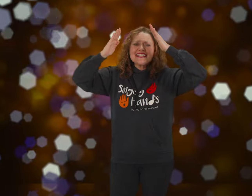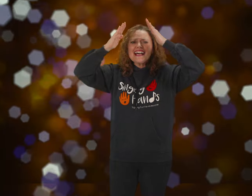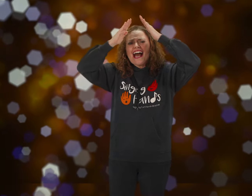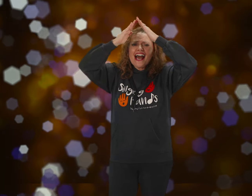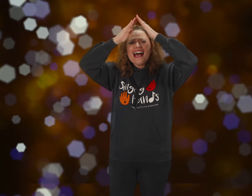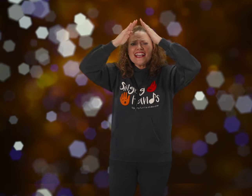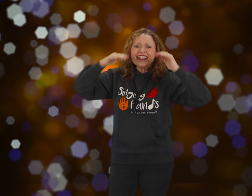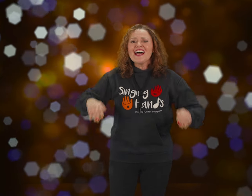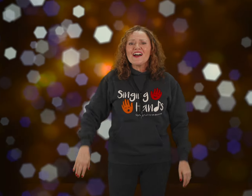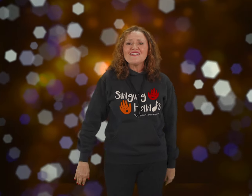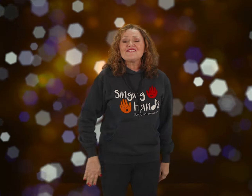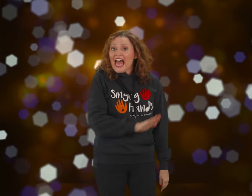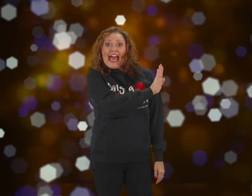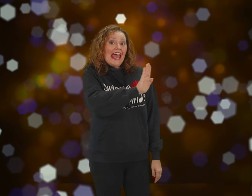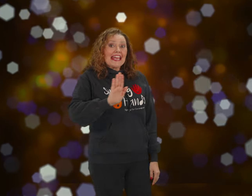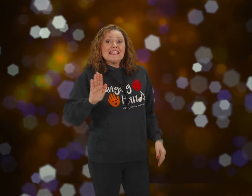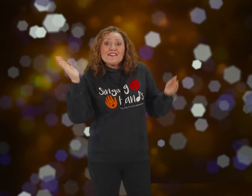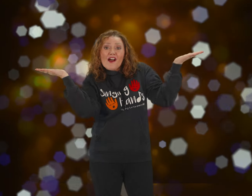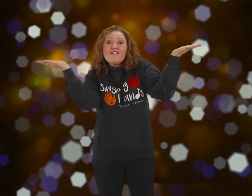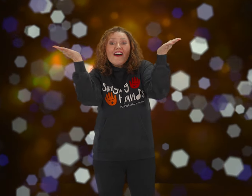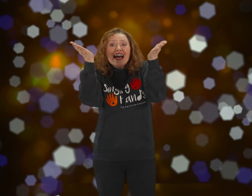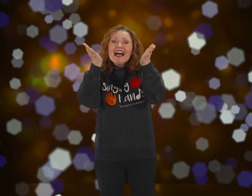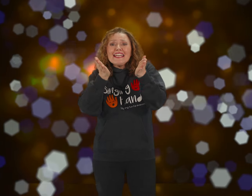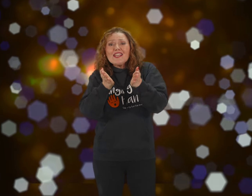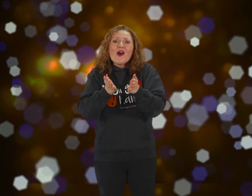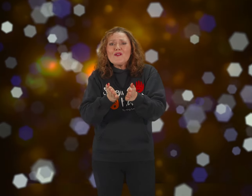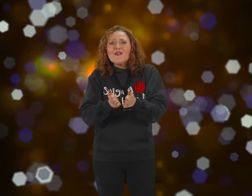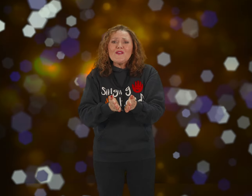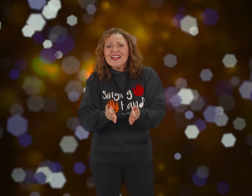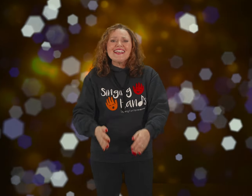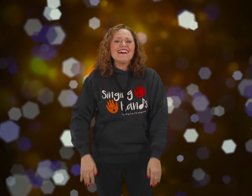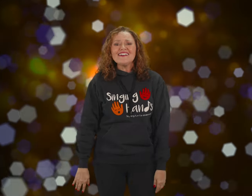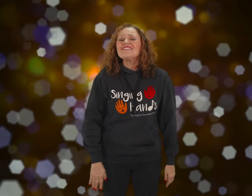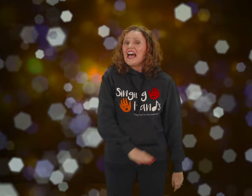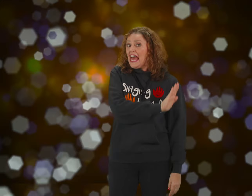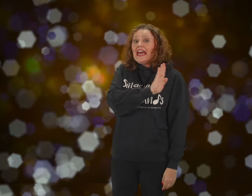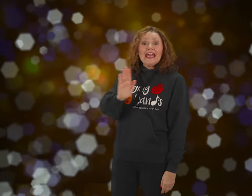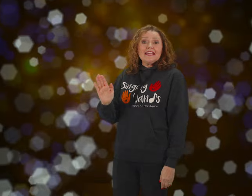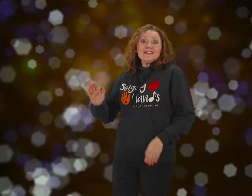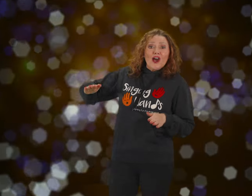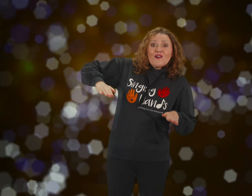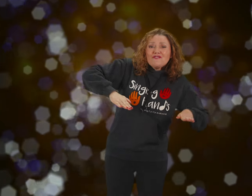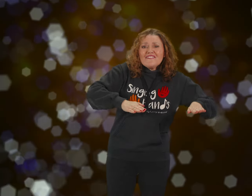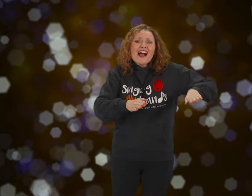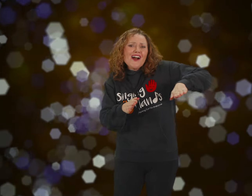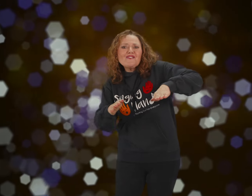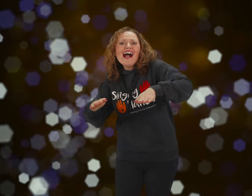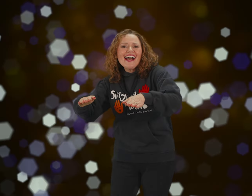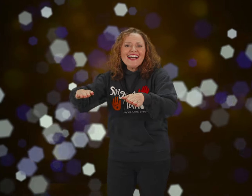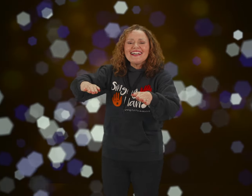high enough Ain't nobody low enough Ain't no river wide